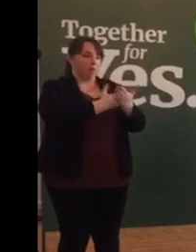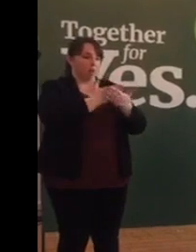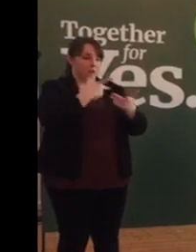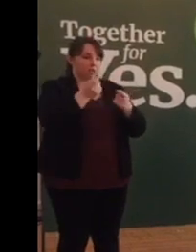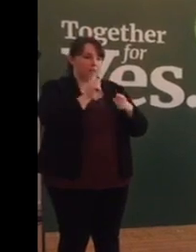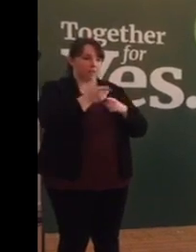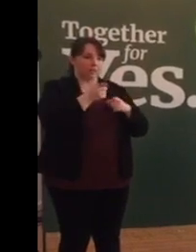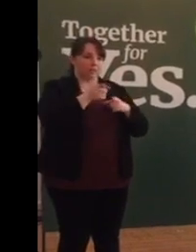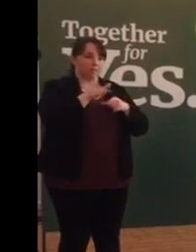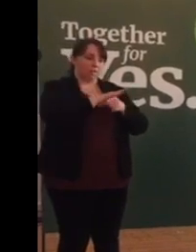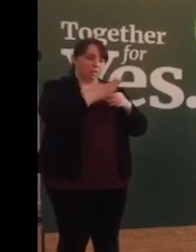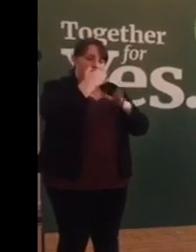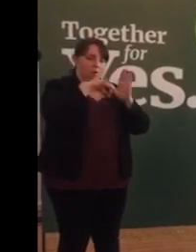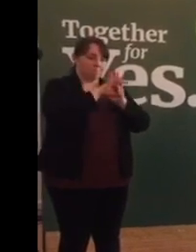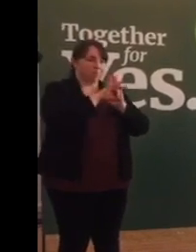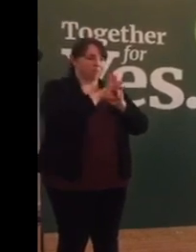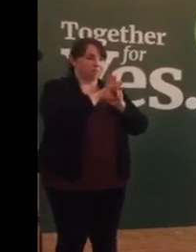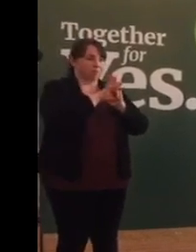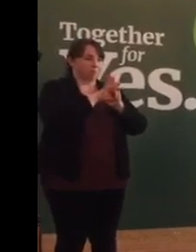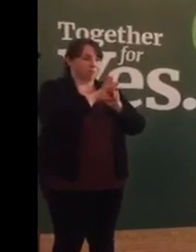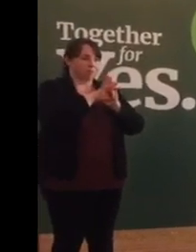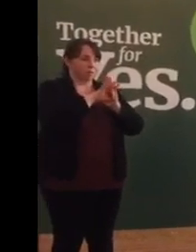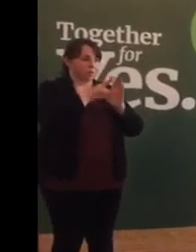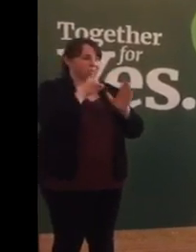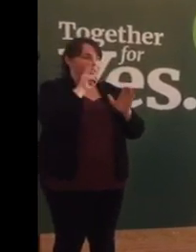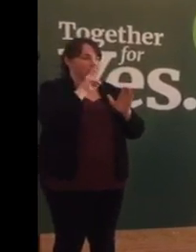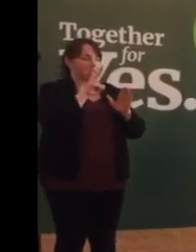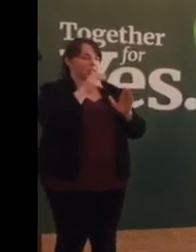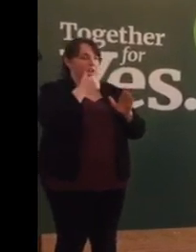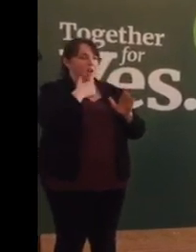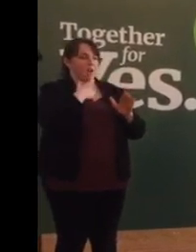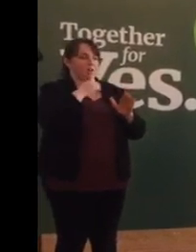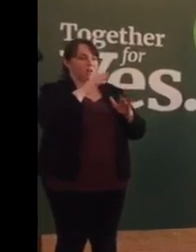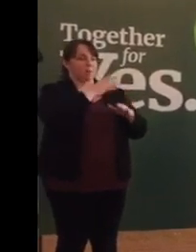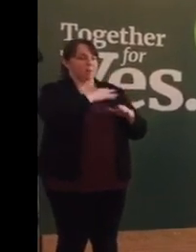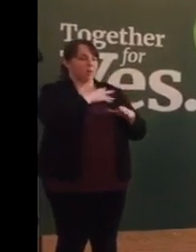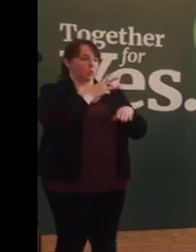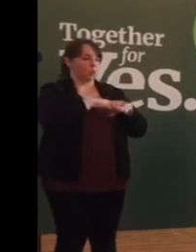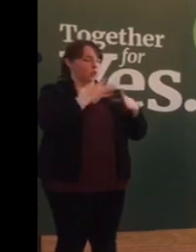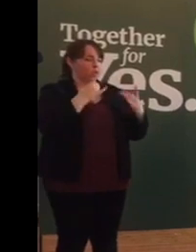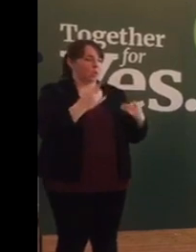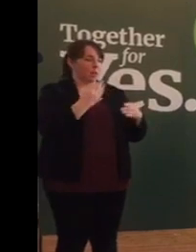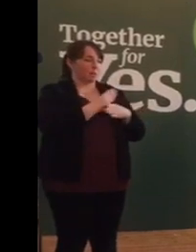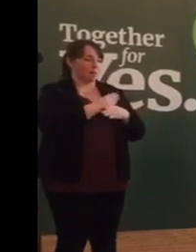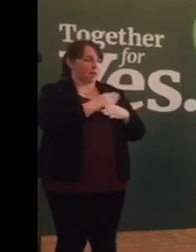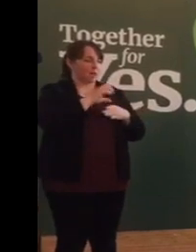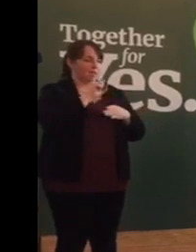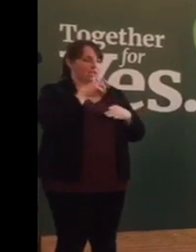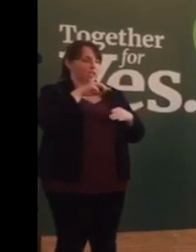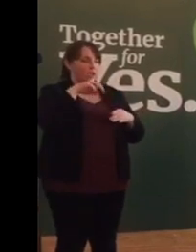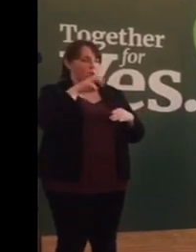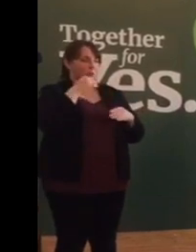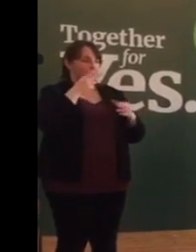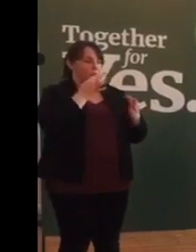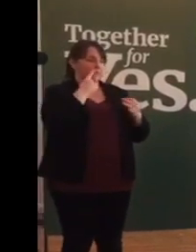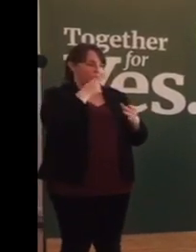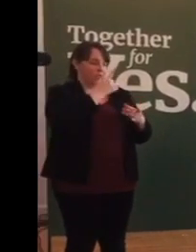deliberations of the Iraqis community so well chaired by Senator Newman, it's great to see her here today.